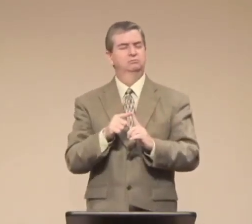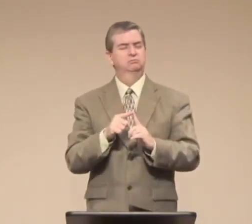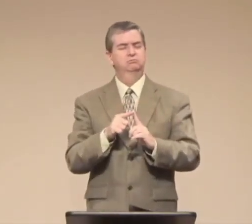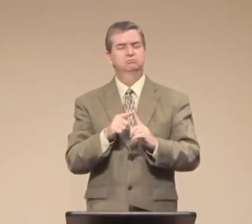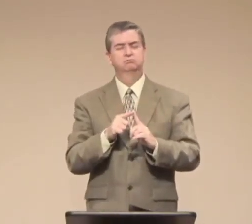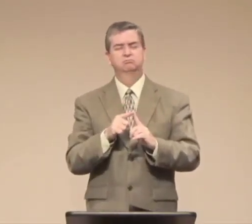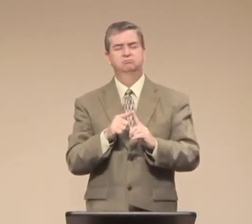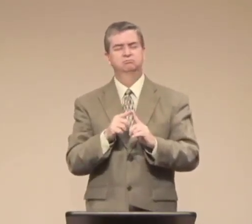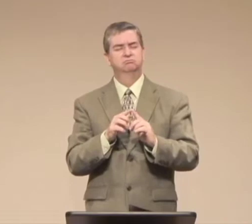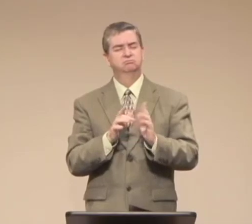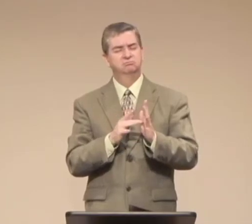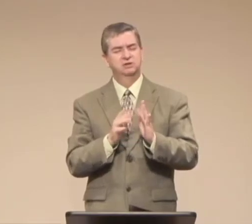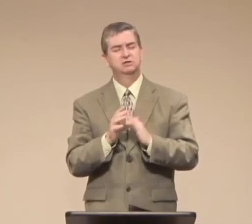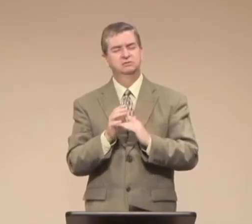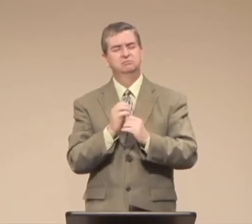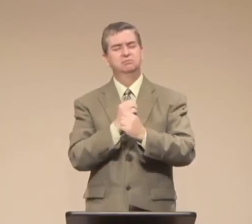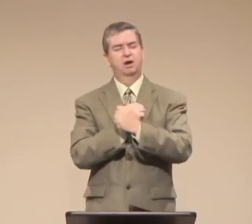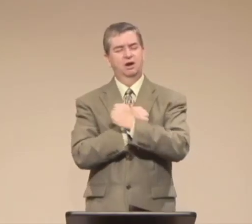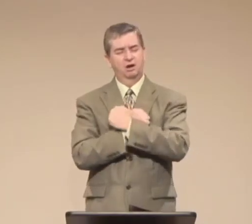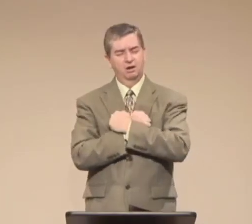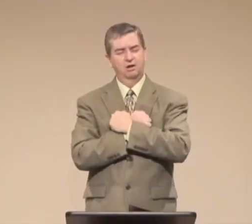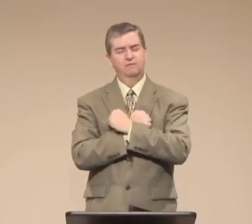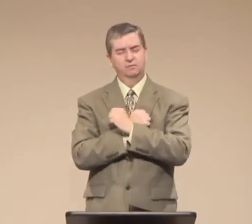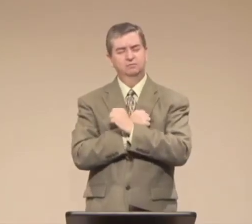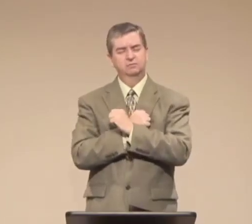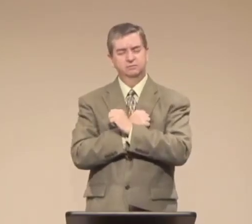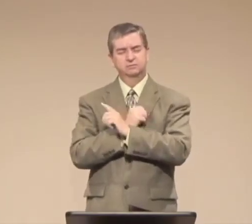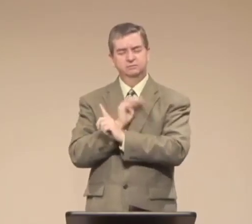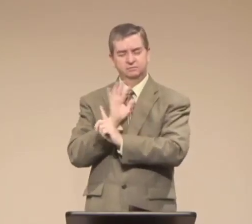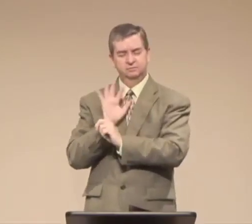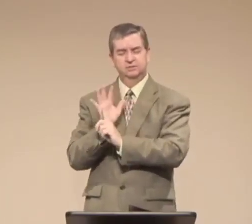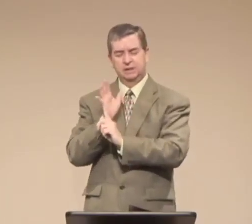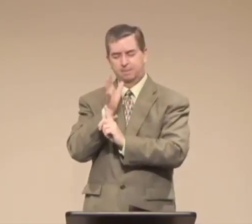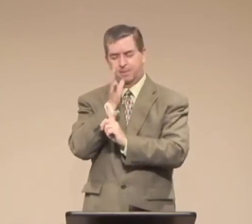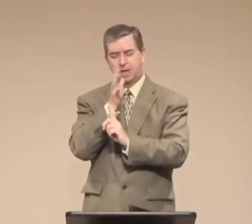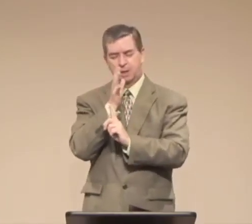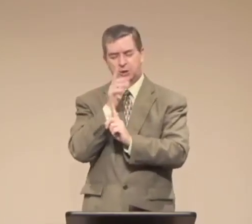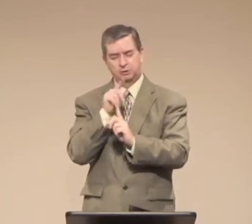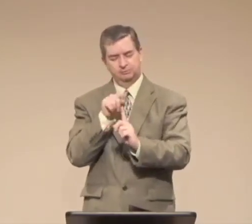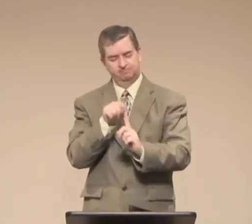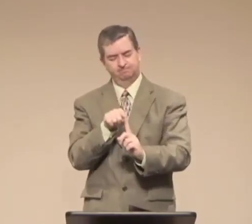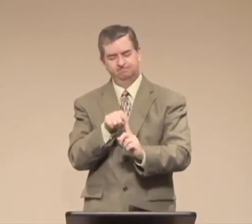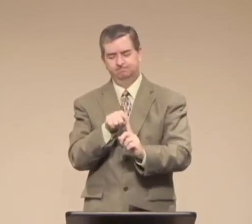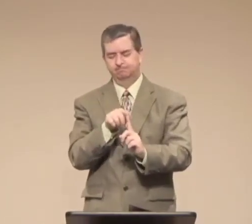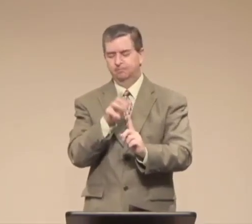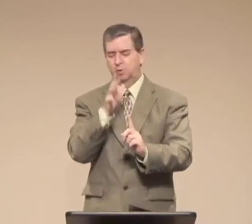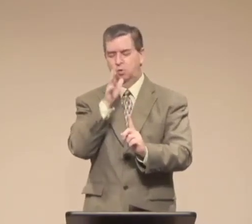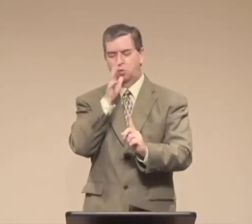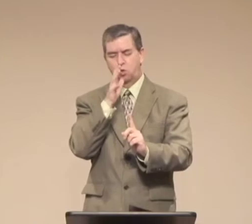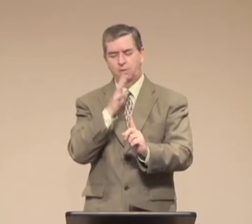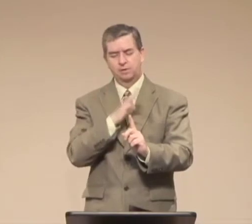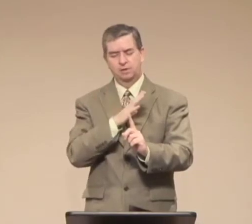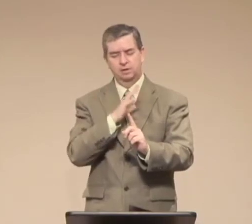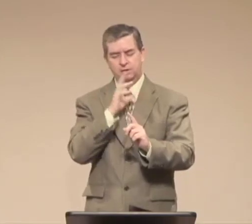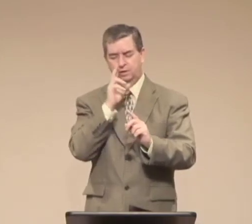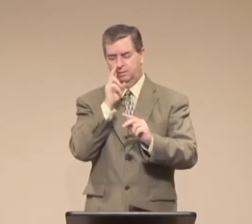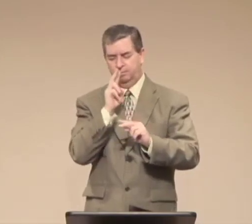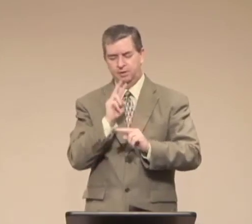We look at what Jesus suffering on the Christ cross and his mother Mary was right there beside him